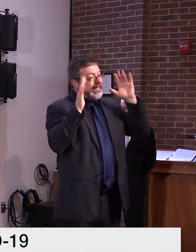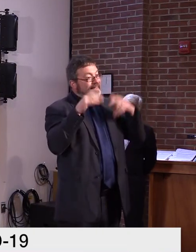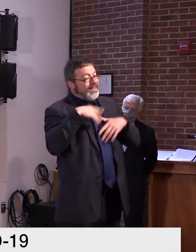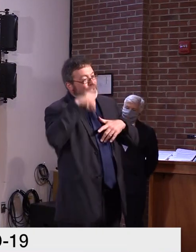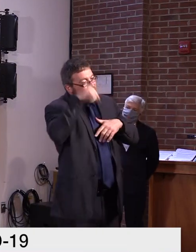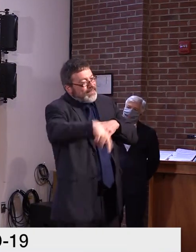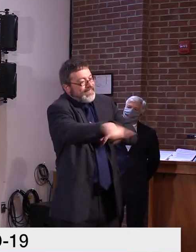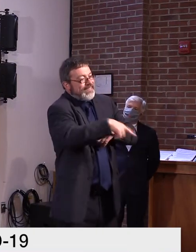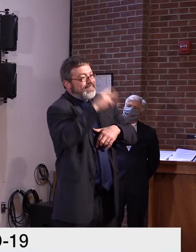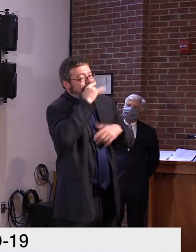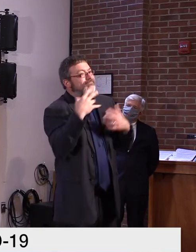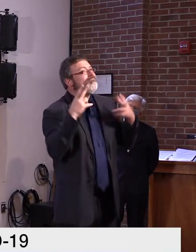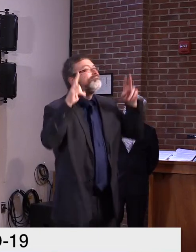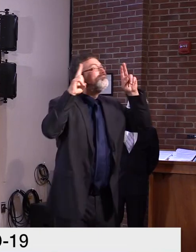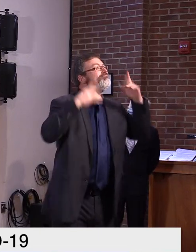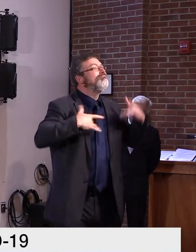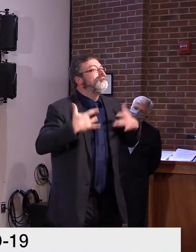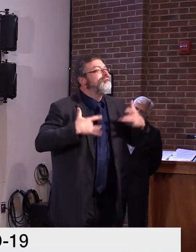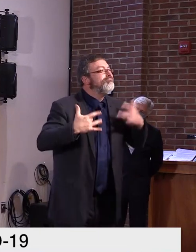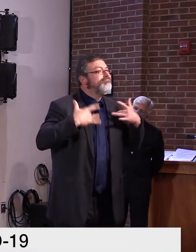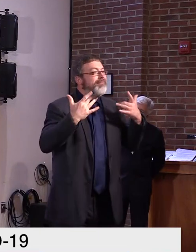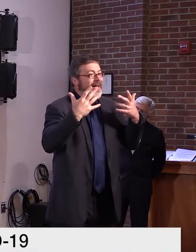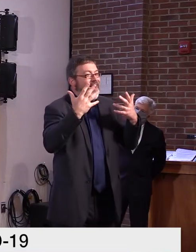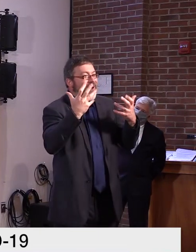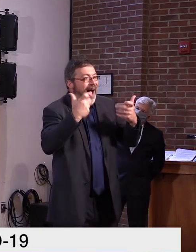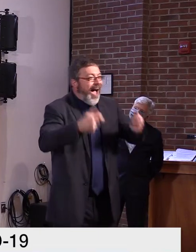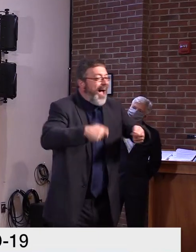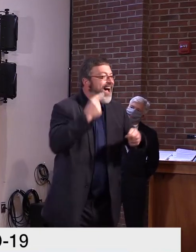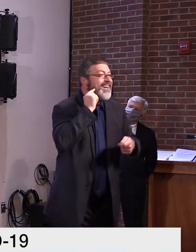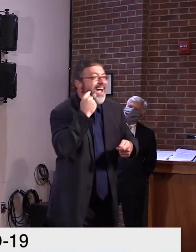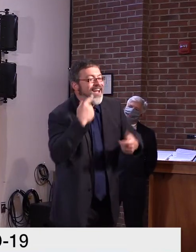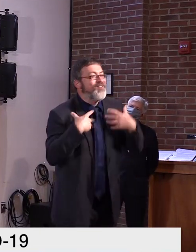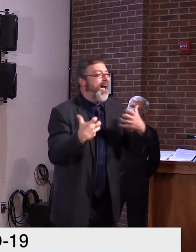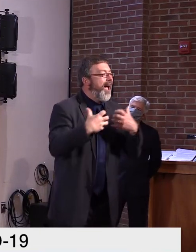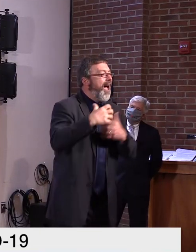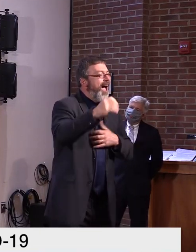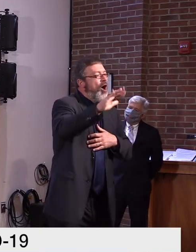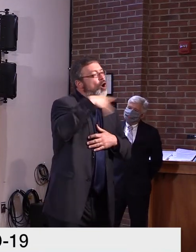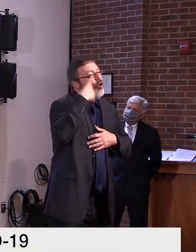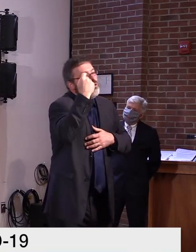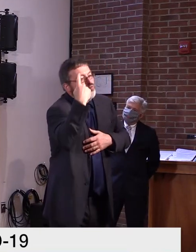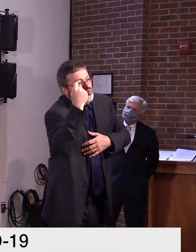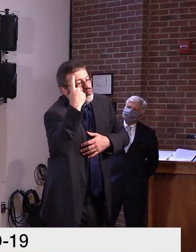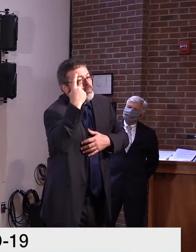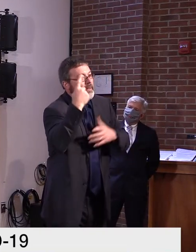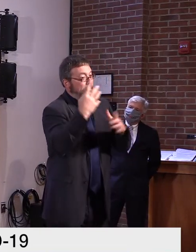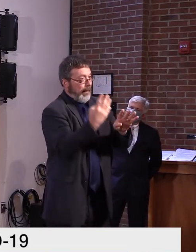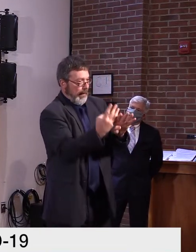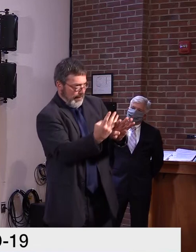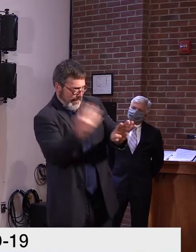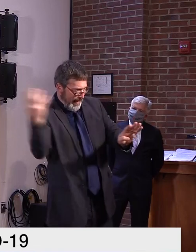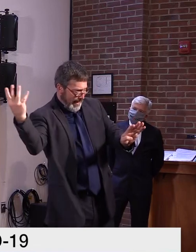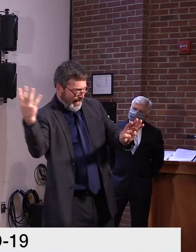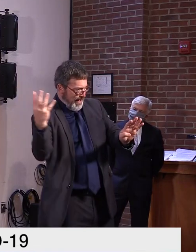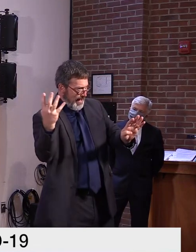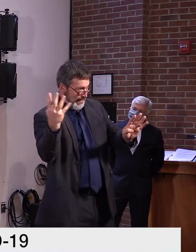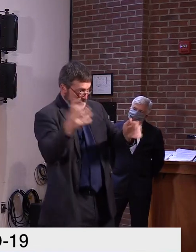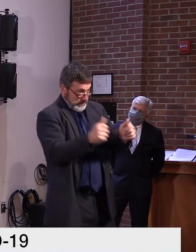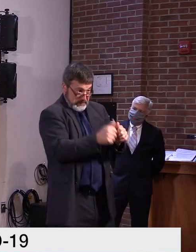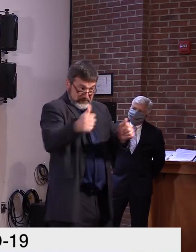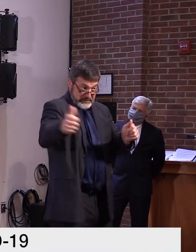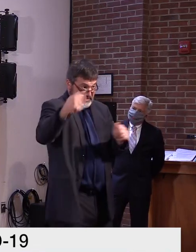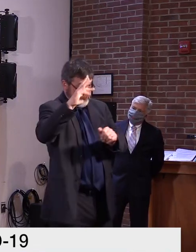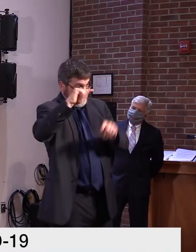doorstep or, uh, uh, in a porch or whatever. Um, that's probably not the way it should go this year.